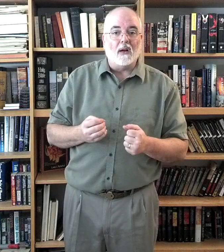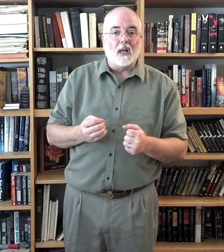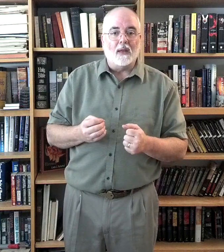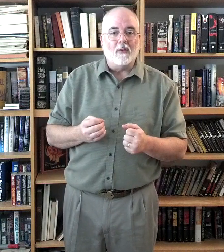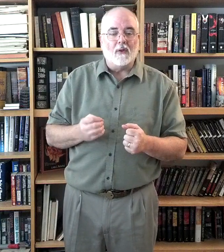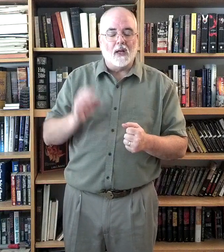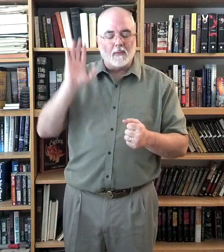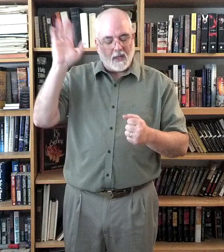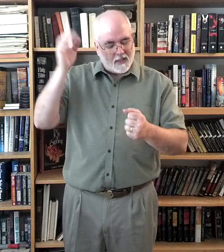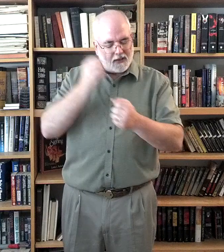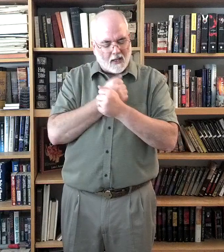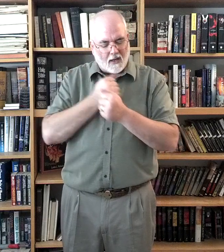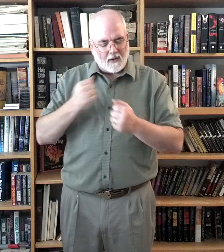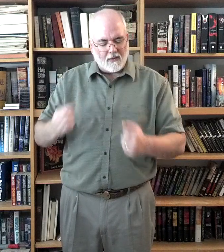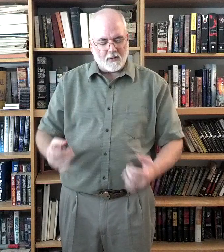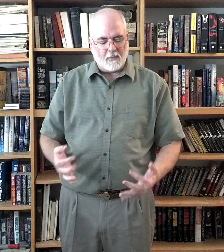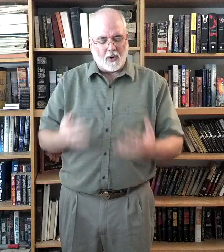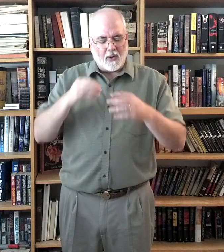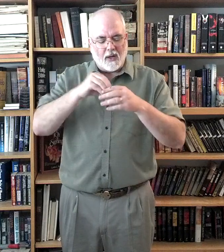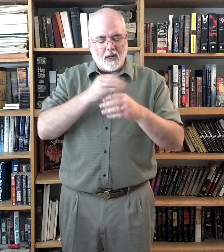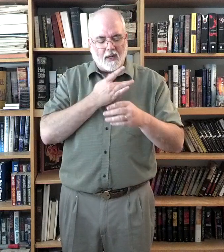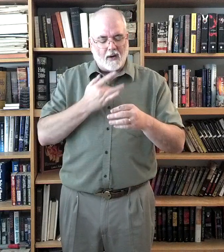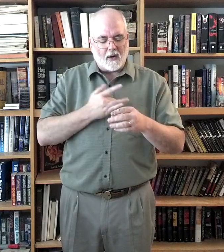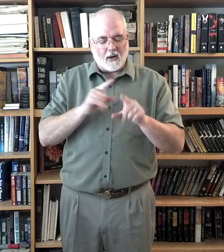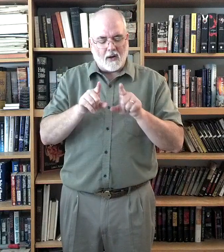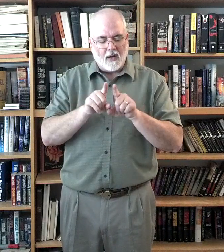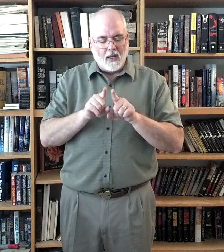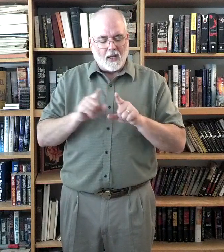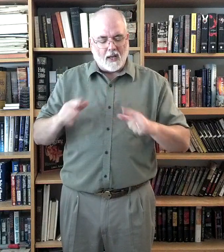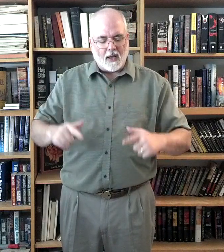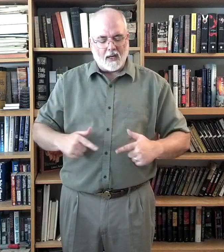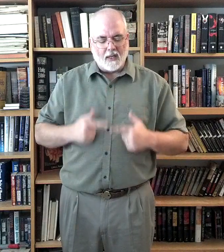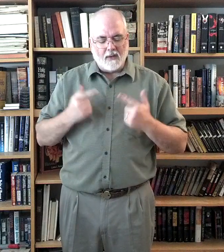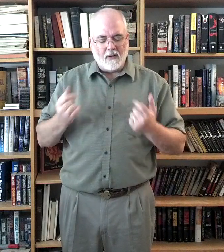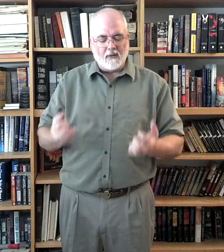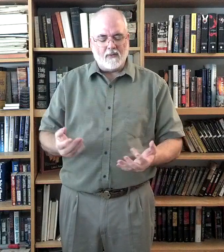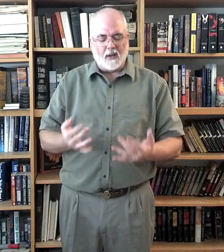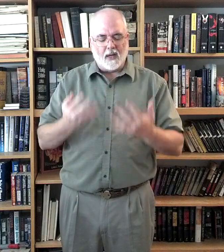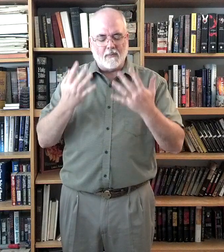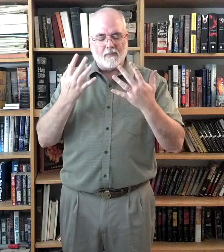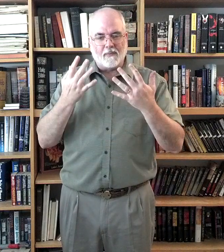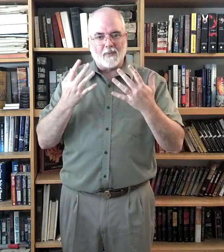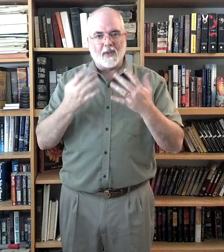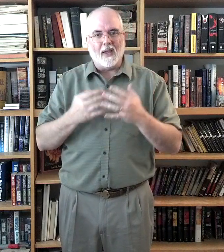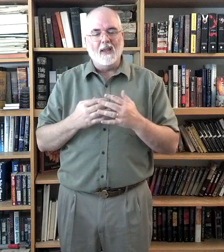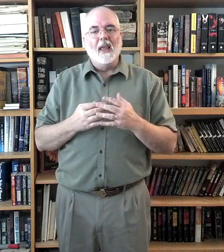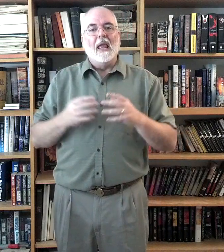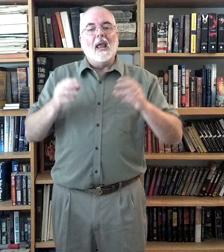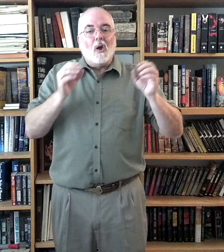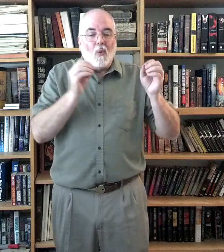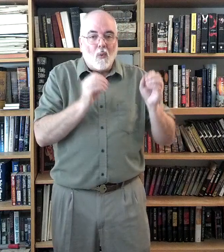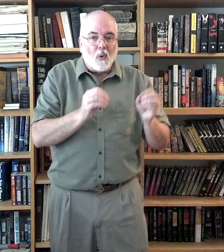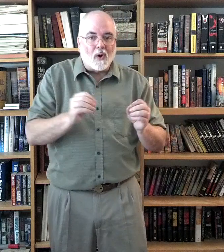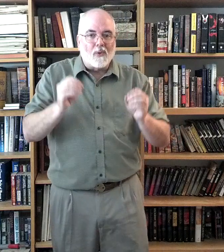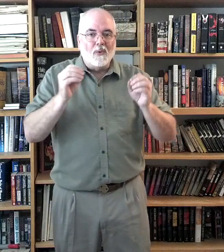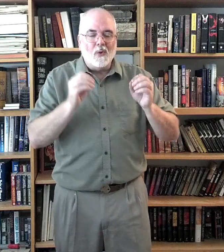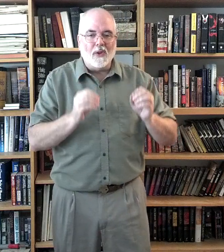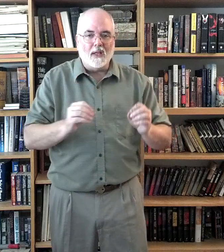like living flame. His love is burning in our heart like living flame. Okay? Work through this